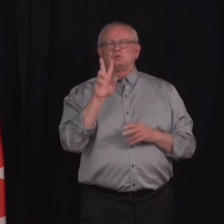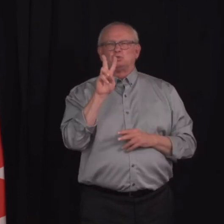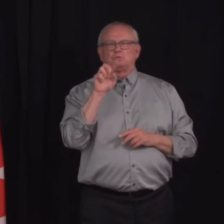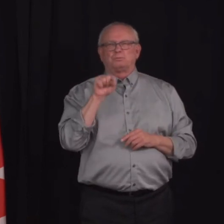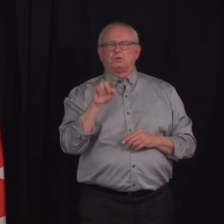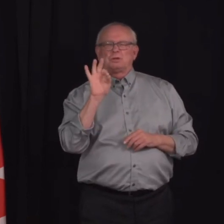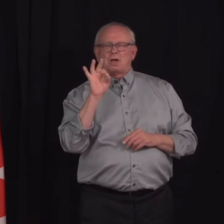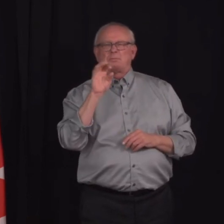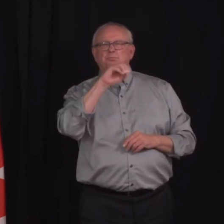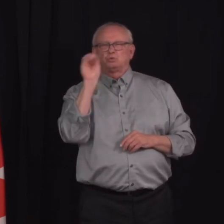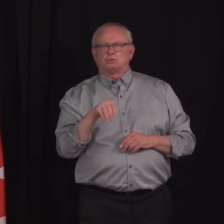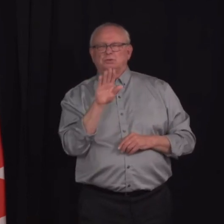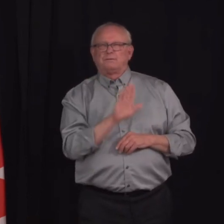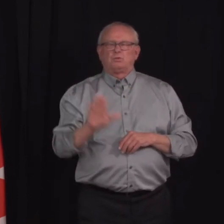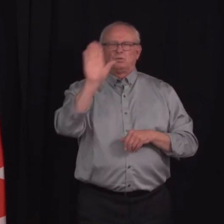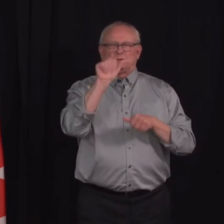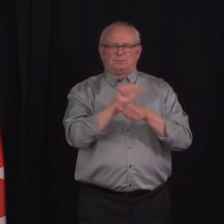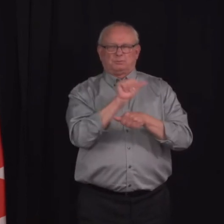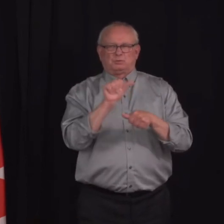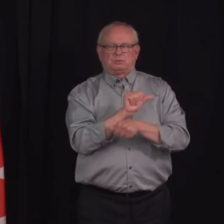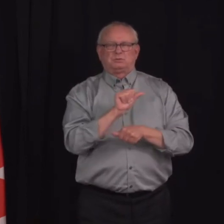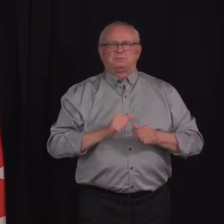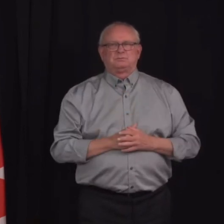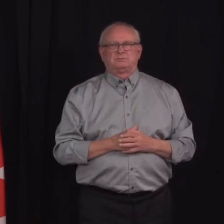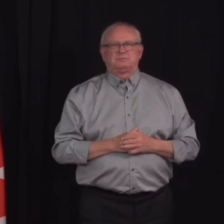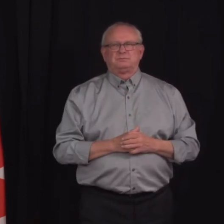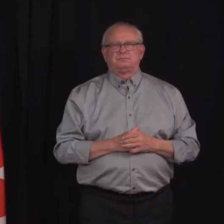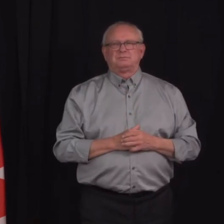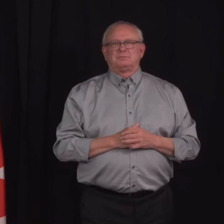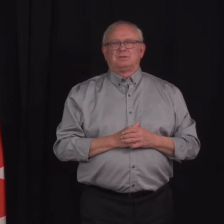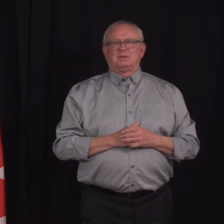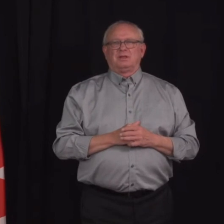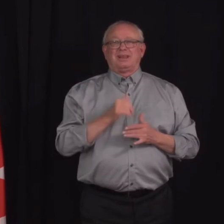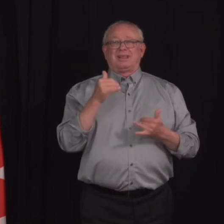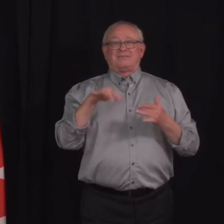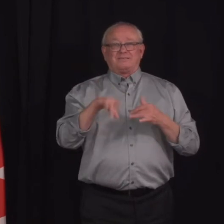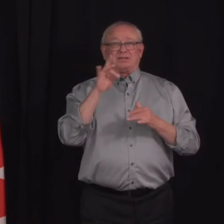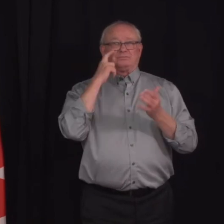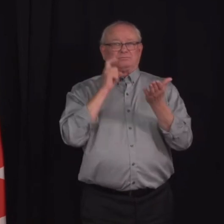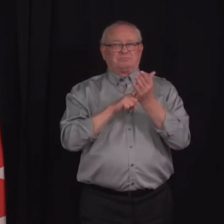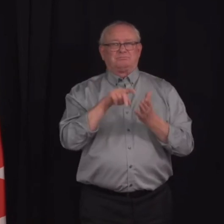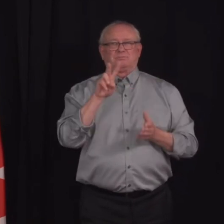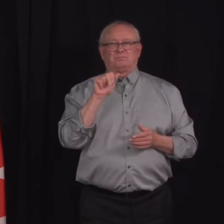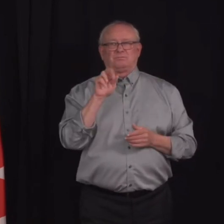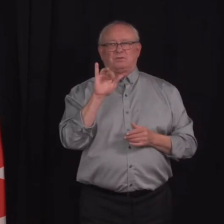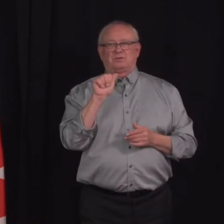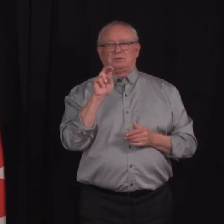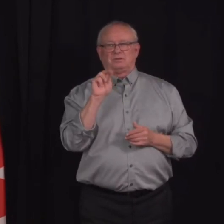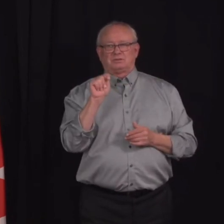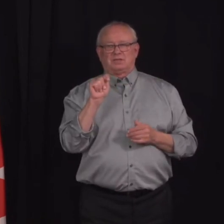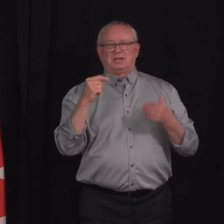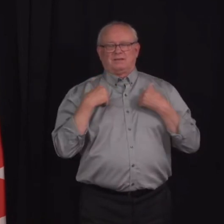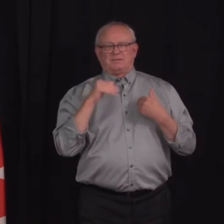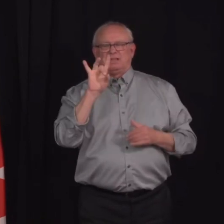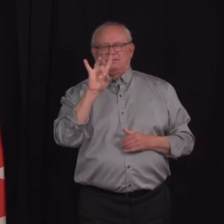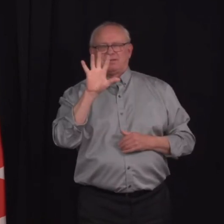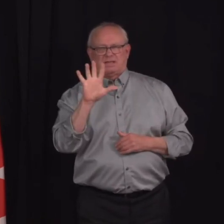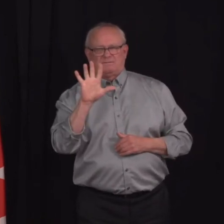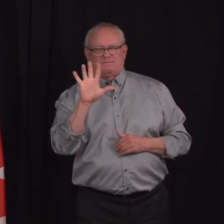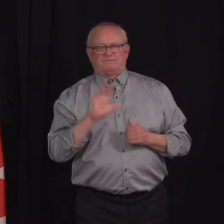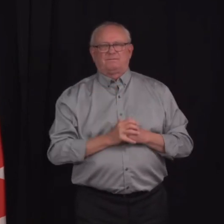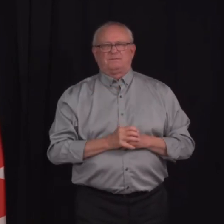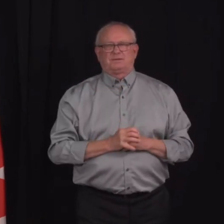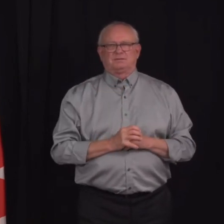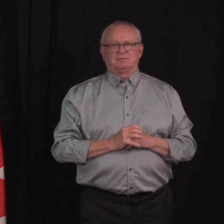additional cases of variants of concern in these last 24 hours. Right now, we're